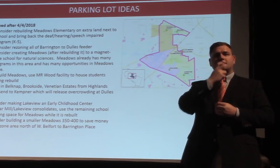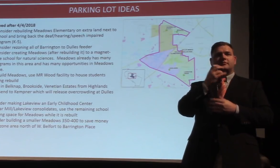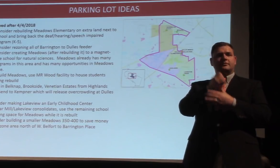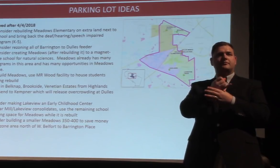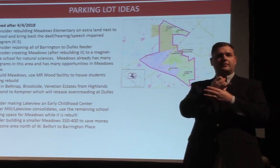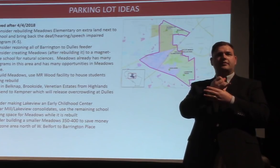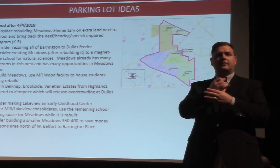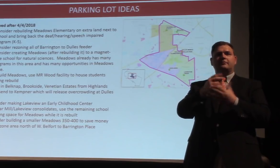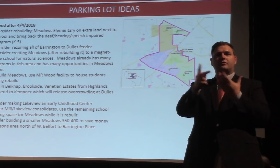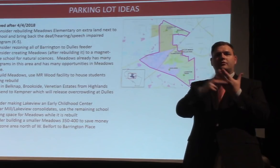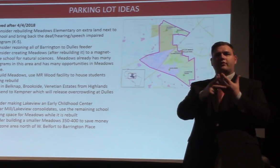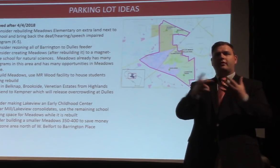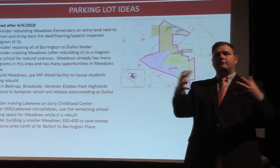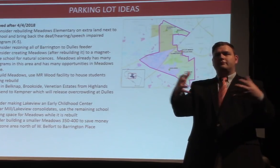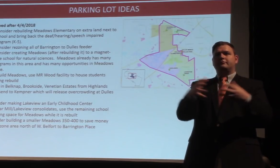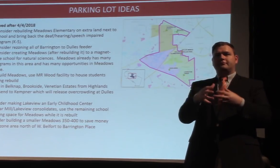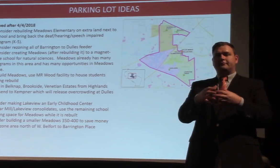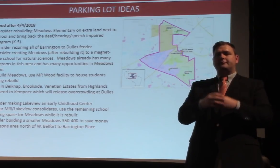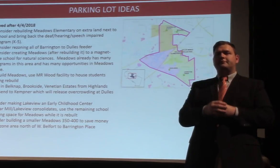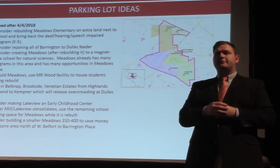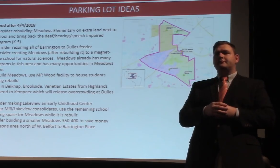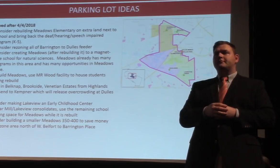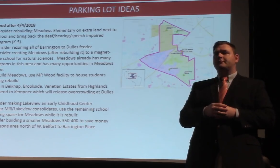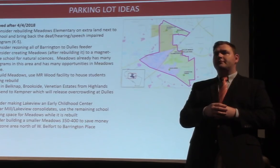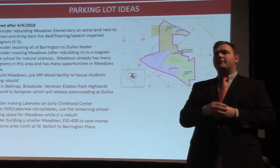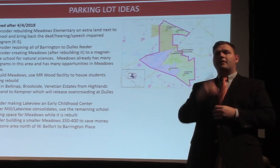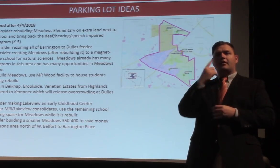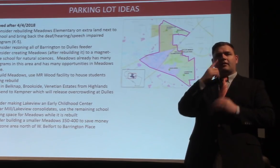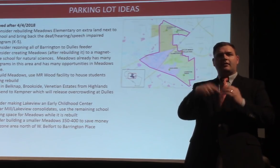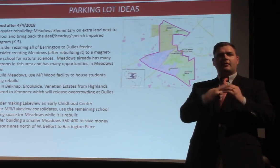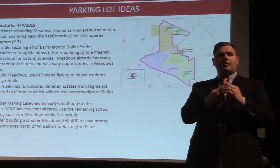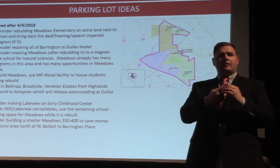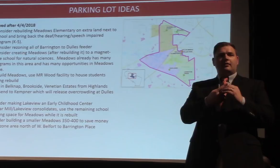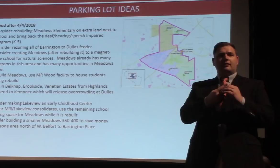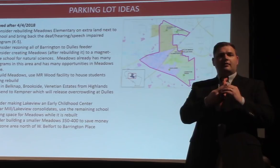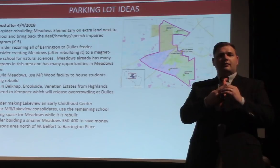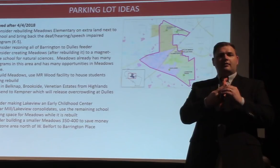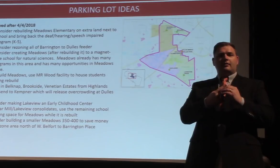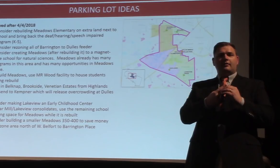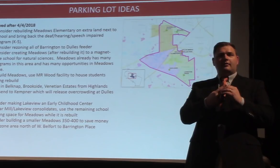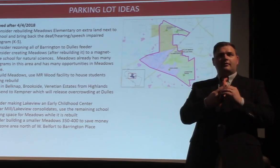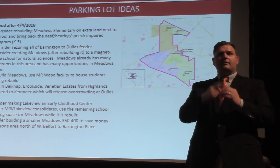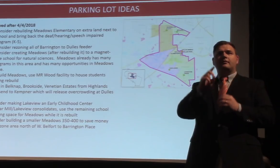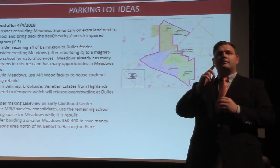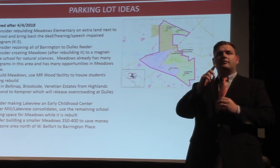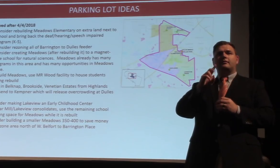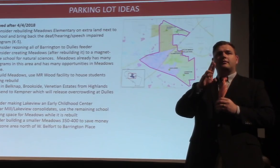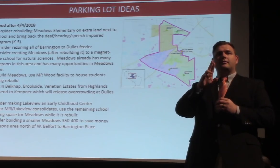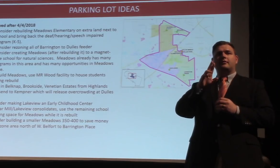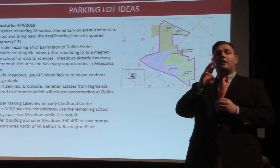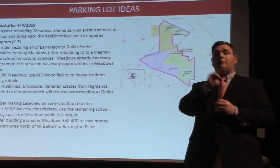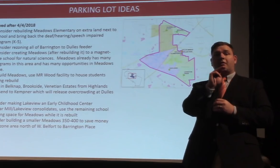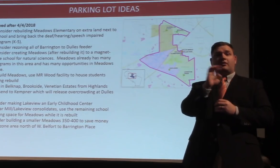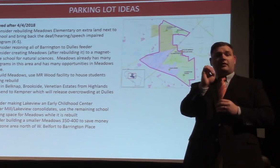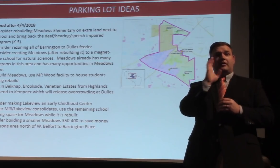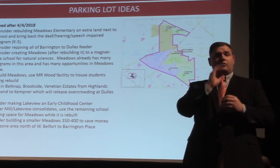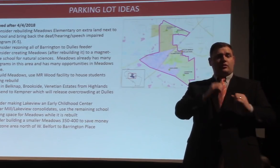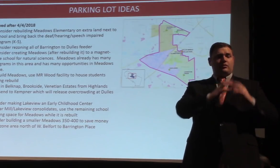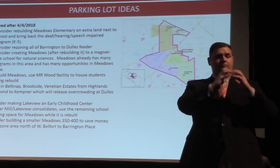Consider rezoning all of Barrington Place into the Dulles feeder. Consider creating Meadows after rebuilding it as a magnet school for natural sciences.